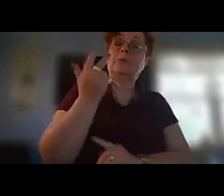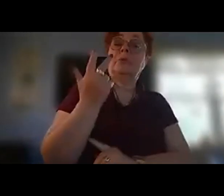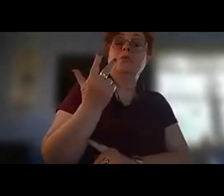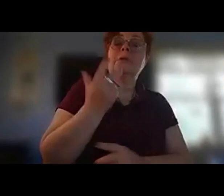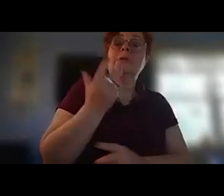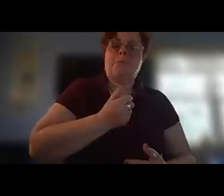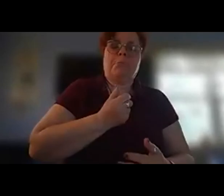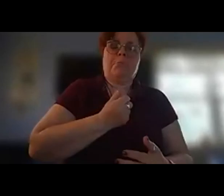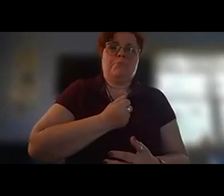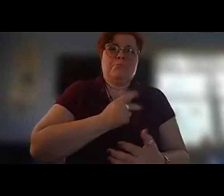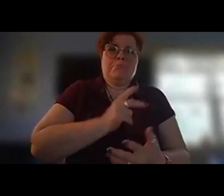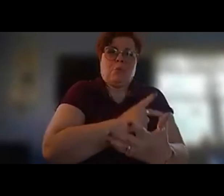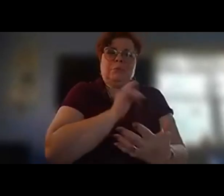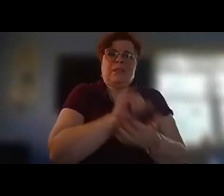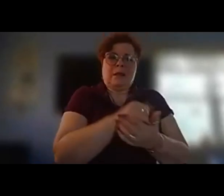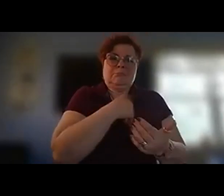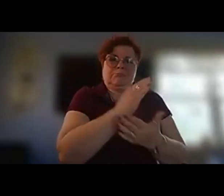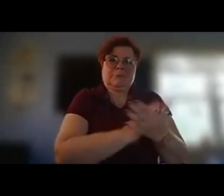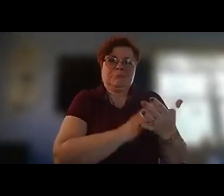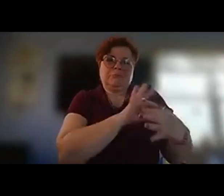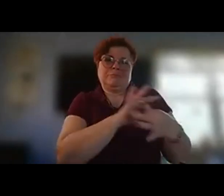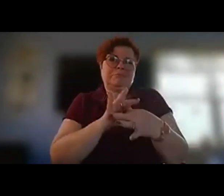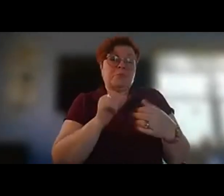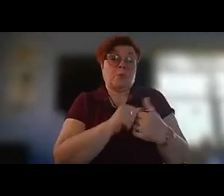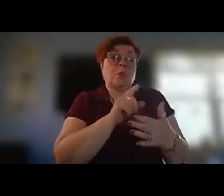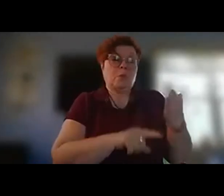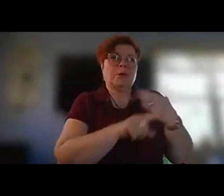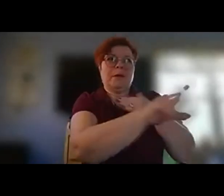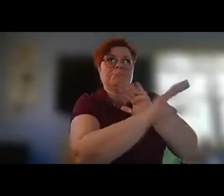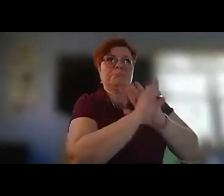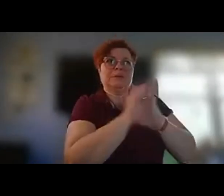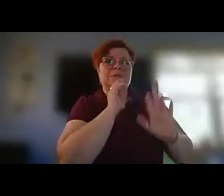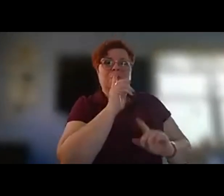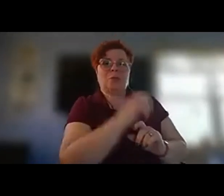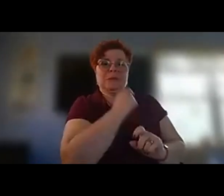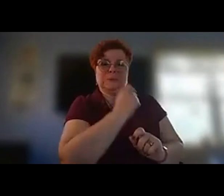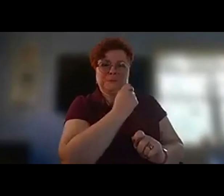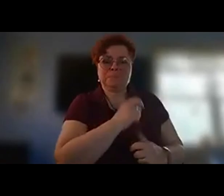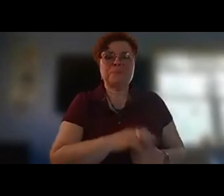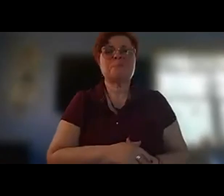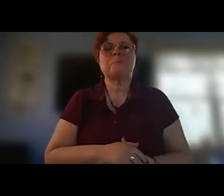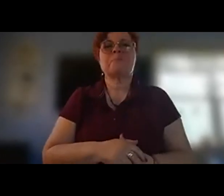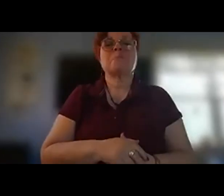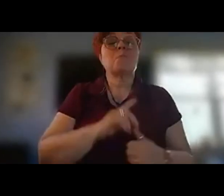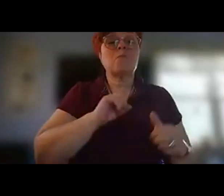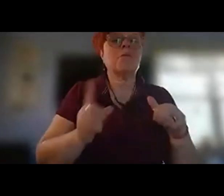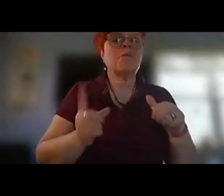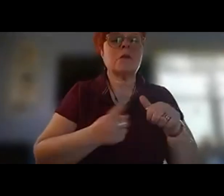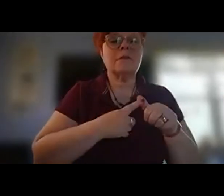relationship with the three poems that i that i chose as the winners and so um the first one is called new year new